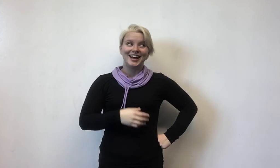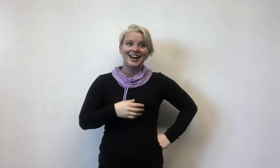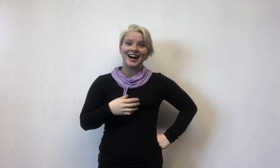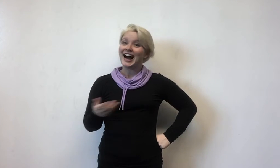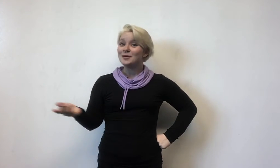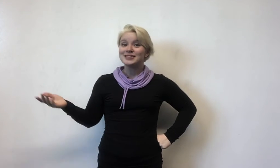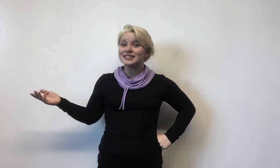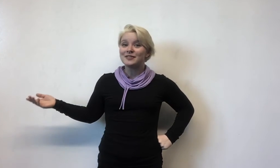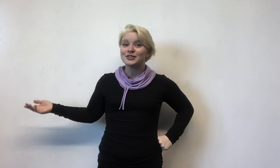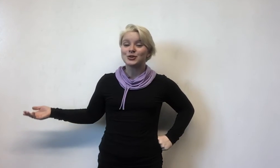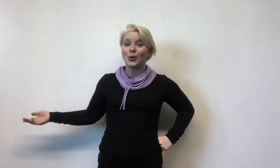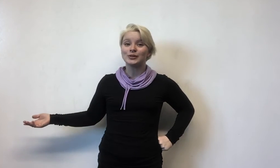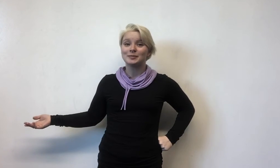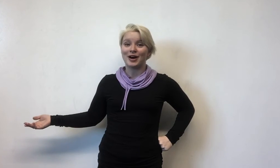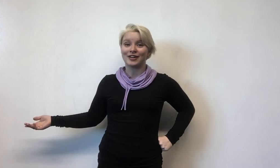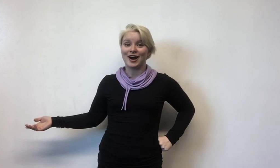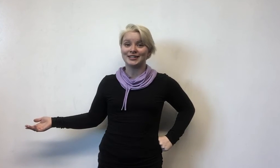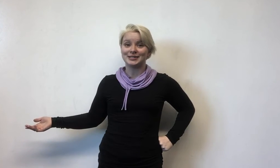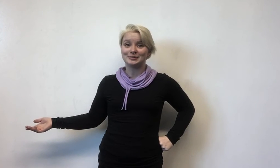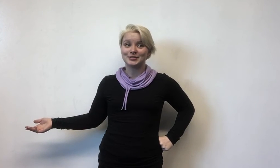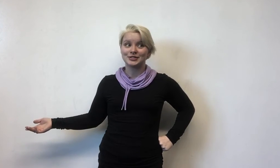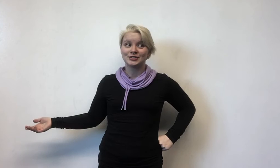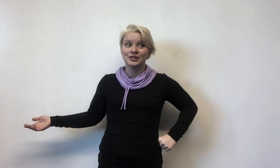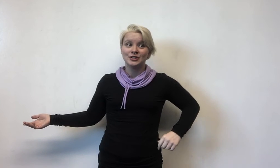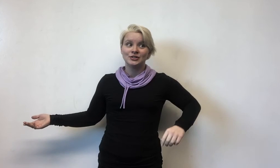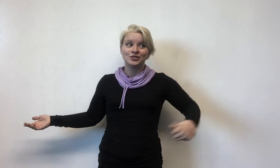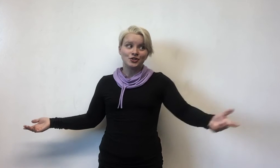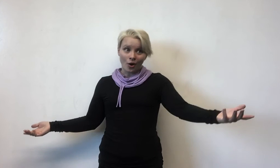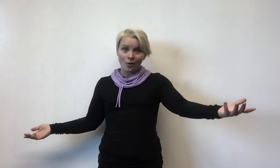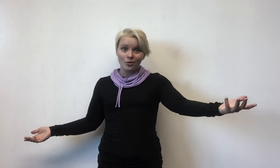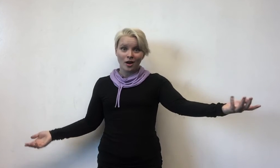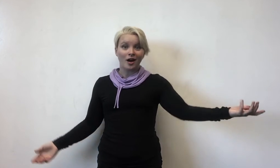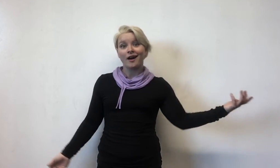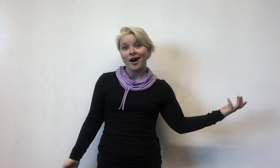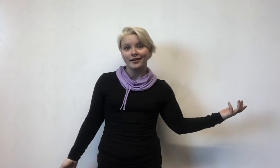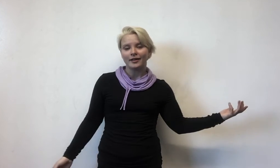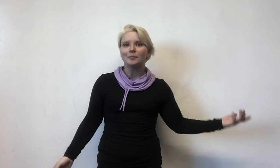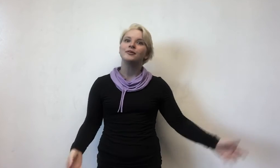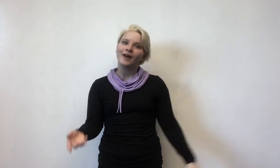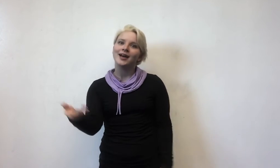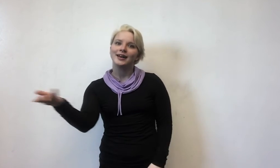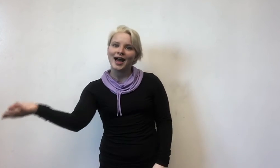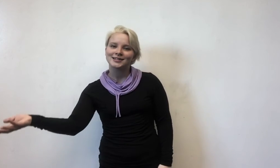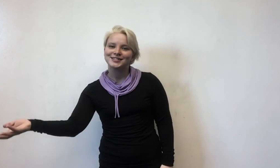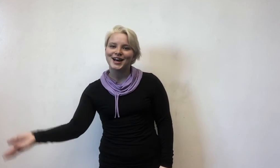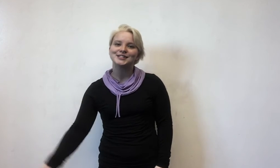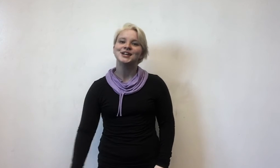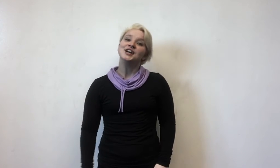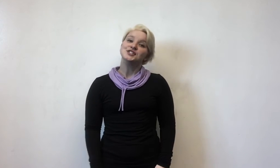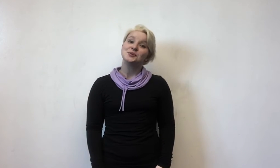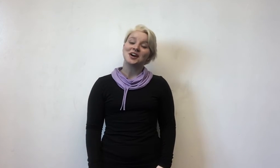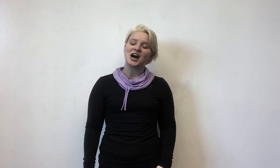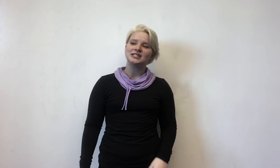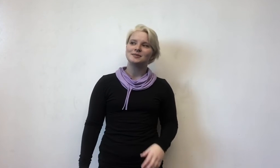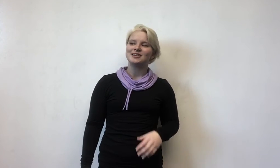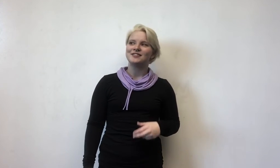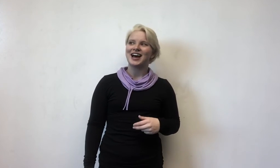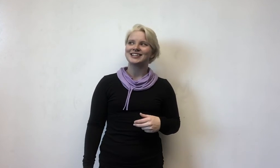I was never told about condoms, shown a condom, provided access to a condom. In fact,